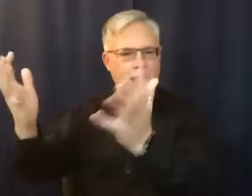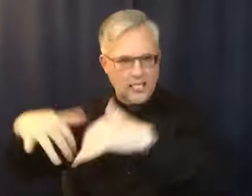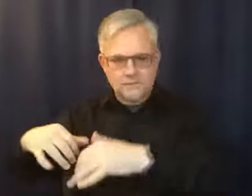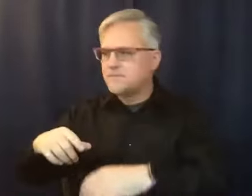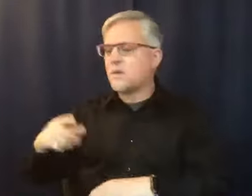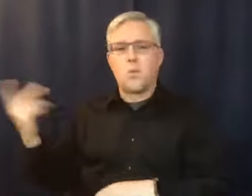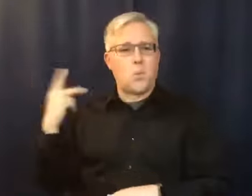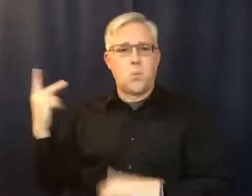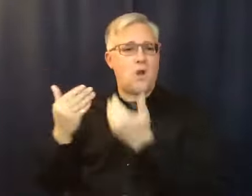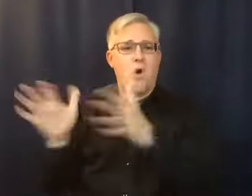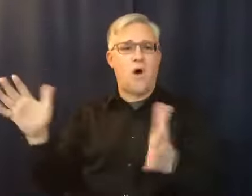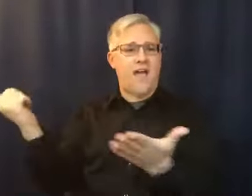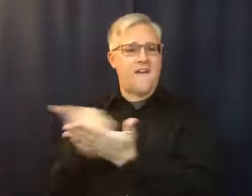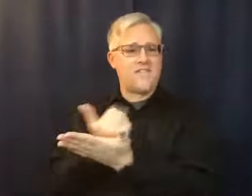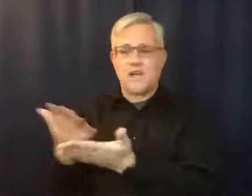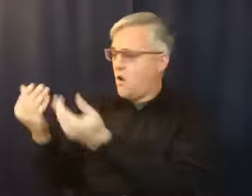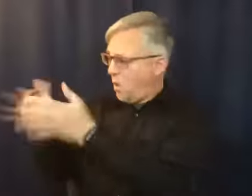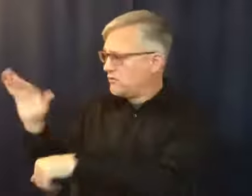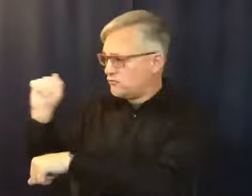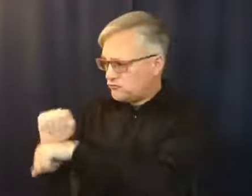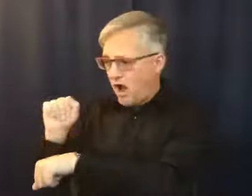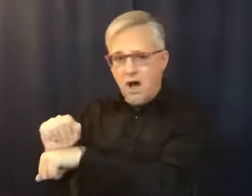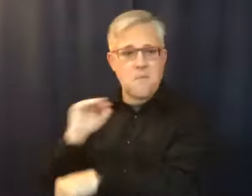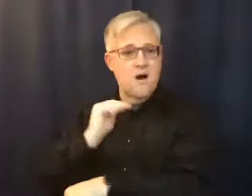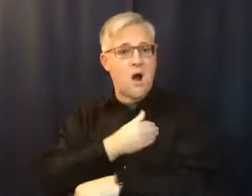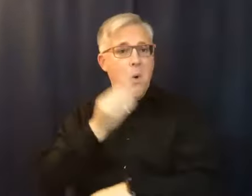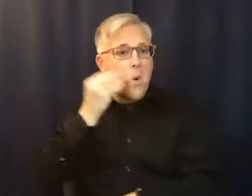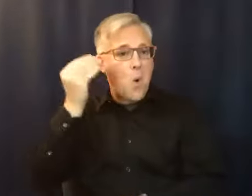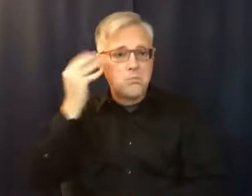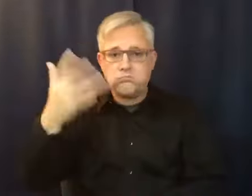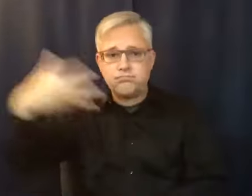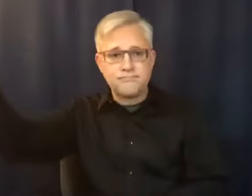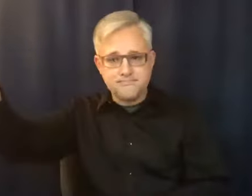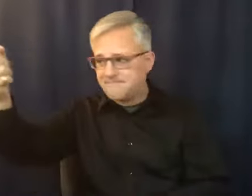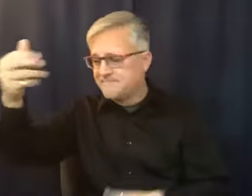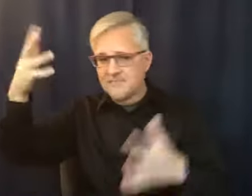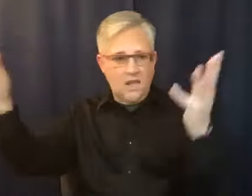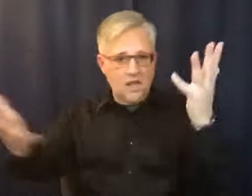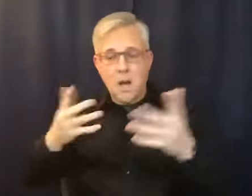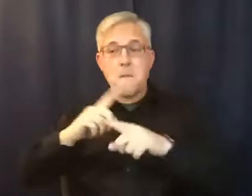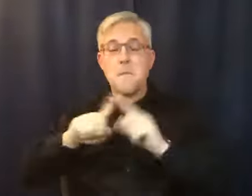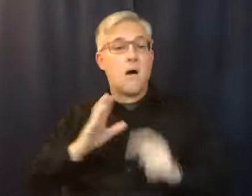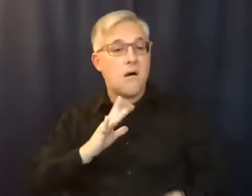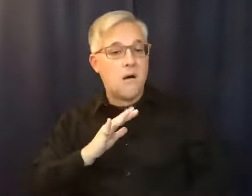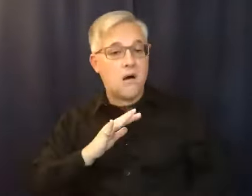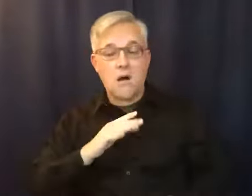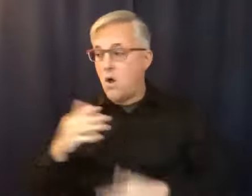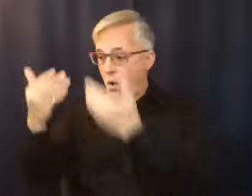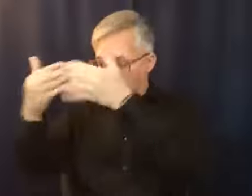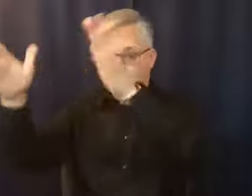was that in the process of losing all that stuff, we found ourselves. We kept thinking